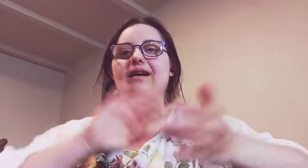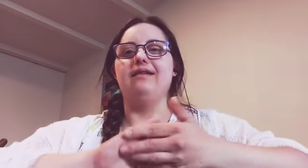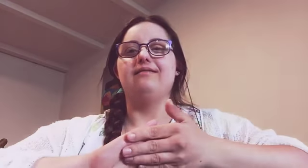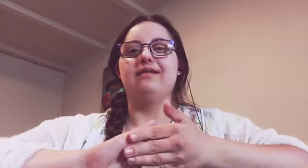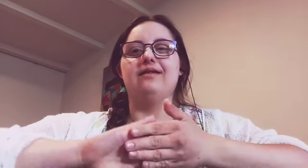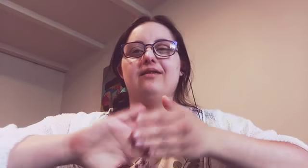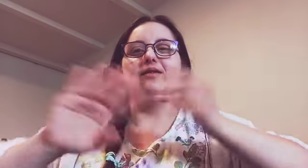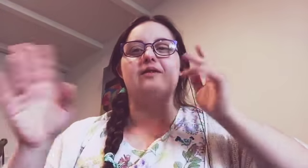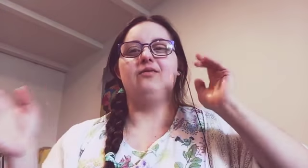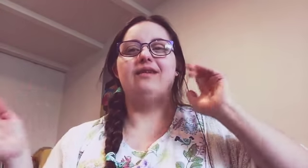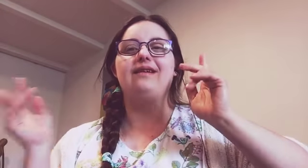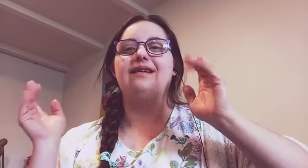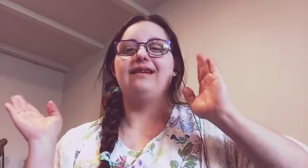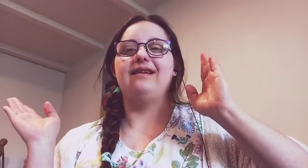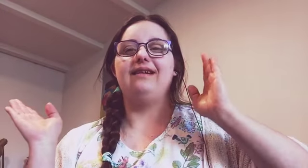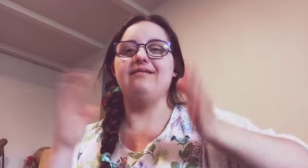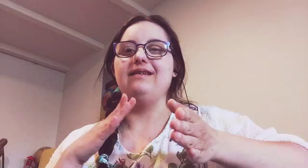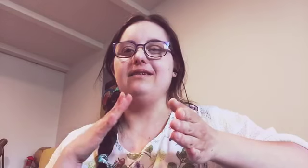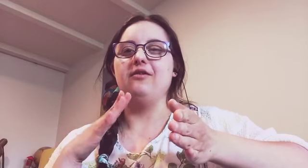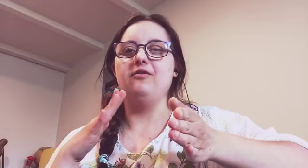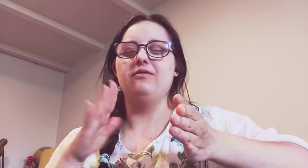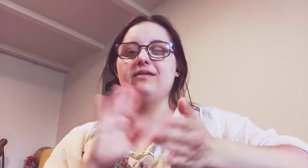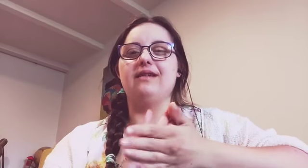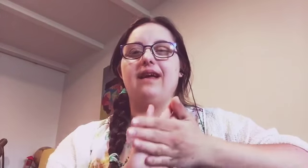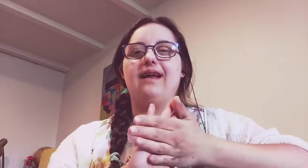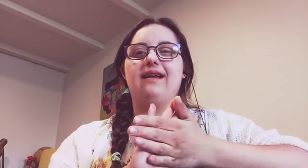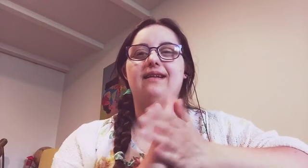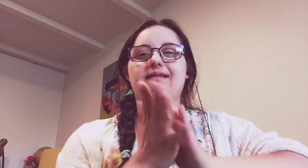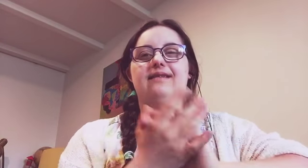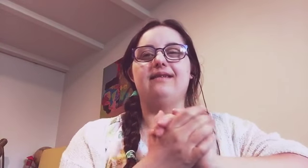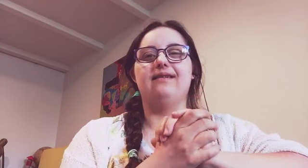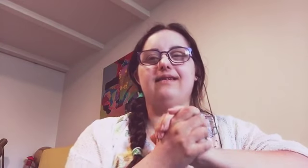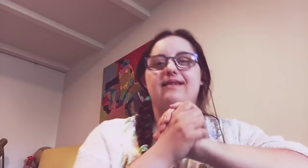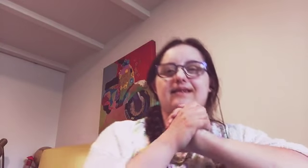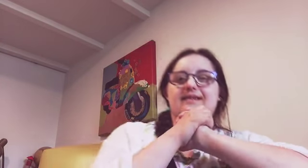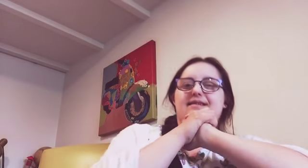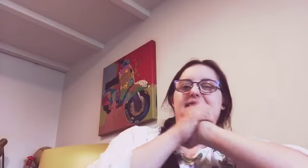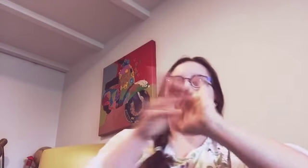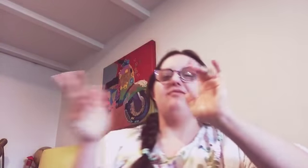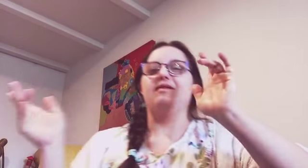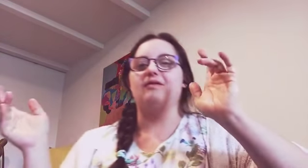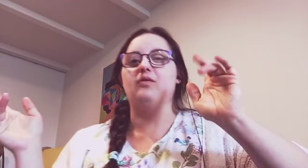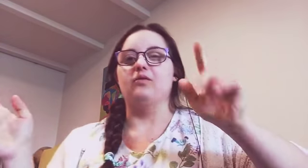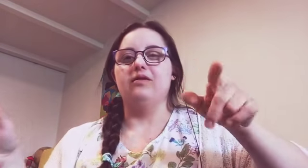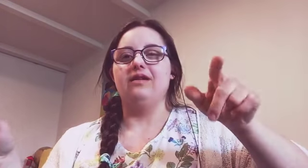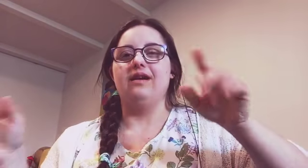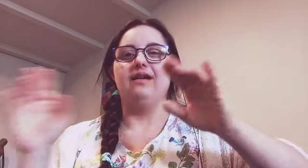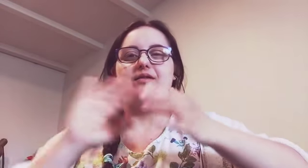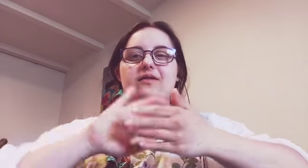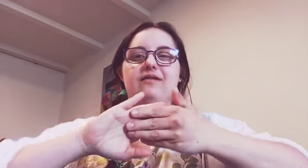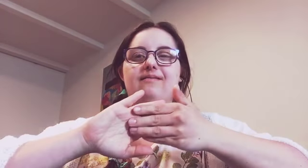It's really easy to use and it's really cool. You can